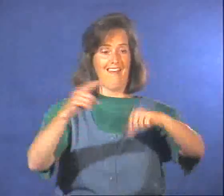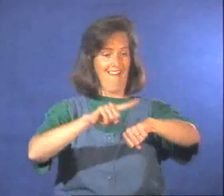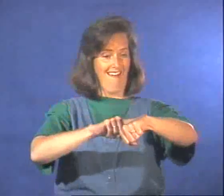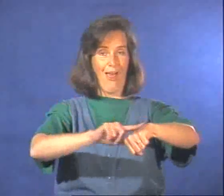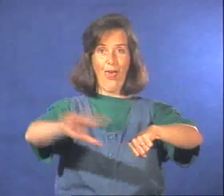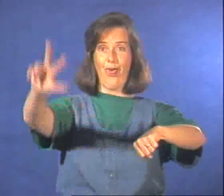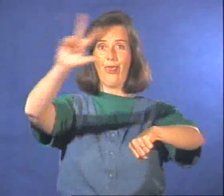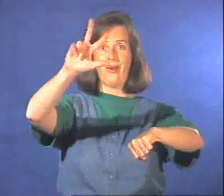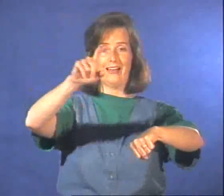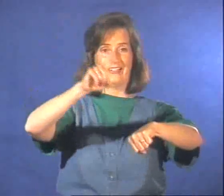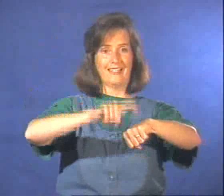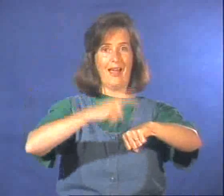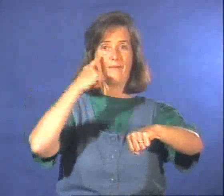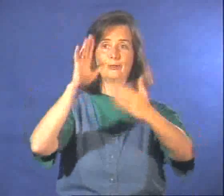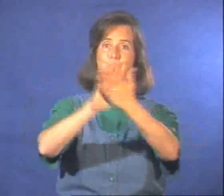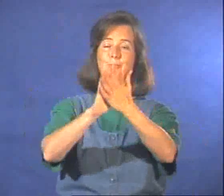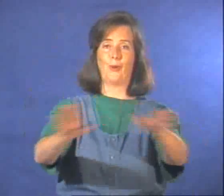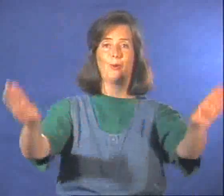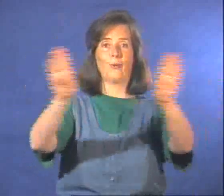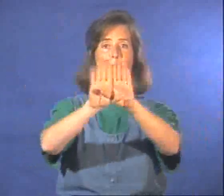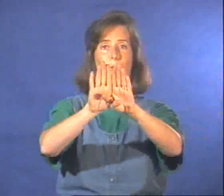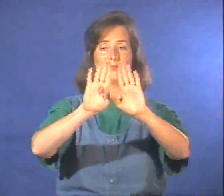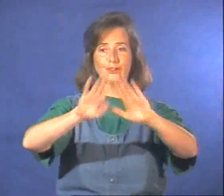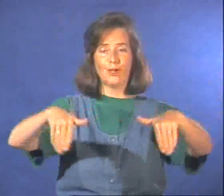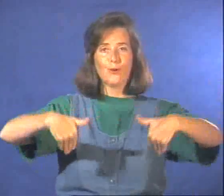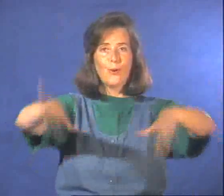Now it is 3, and time for the children to go home.